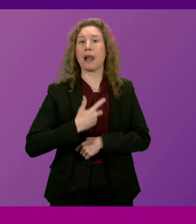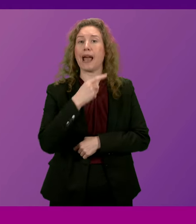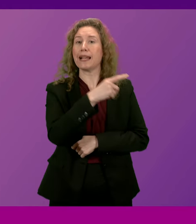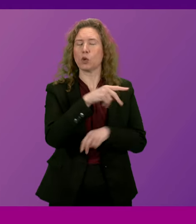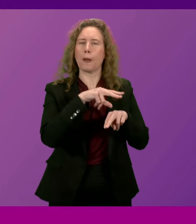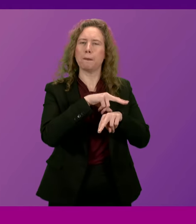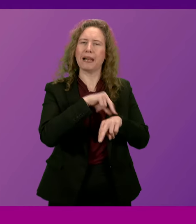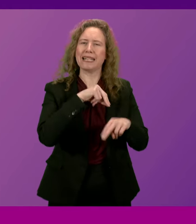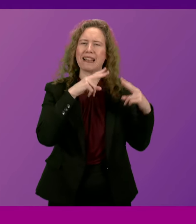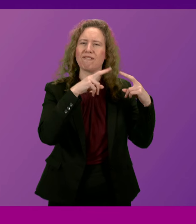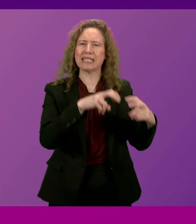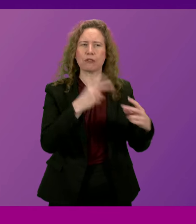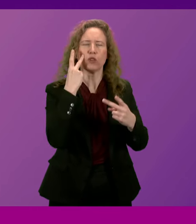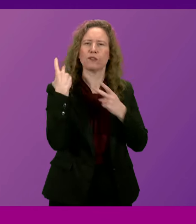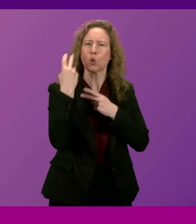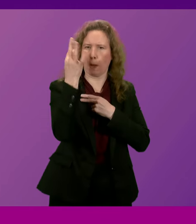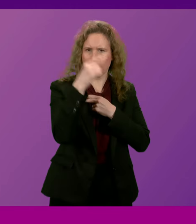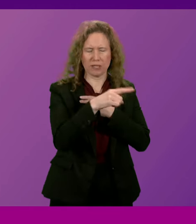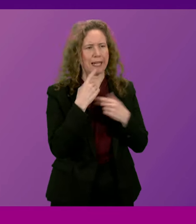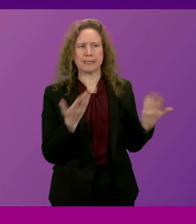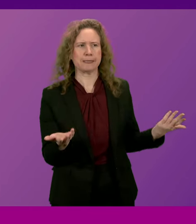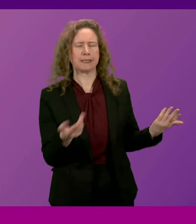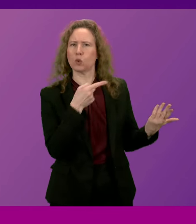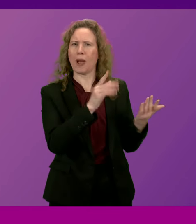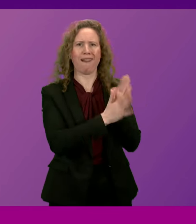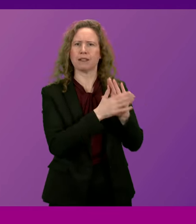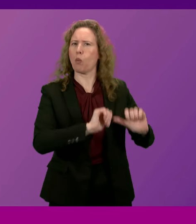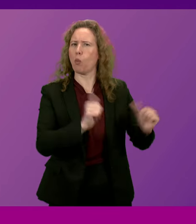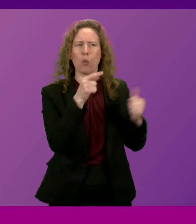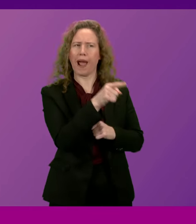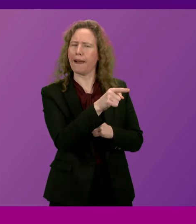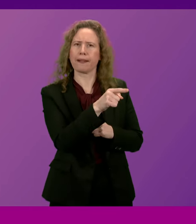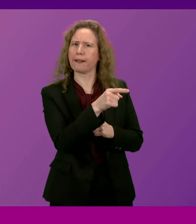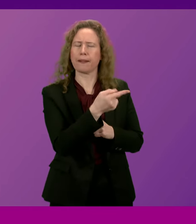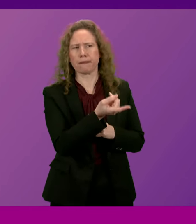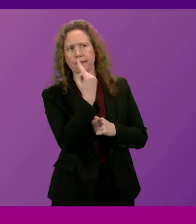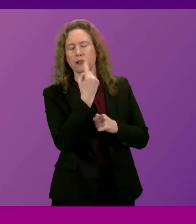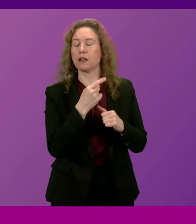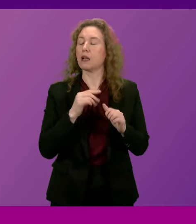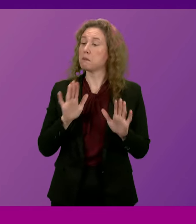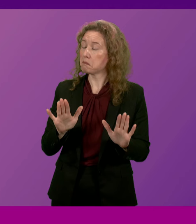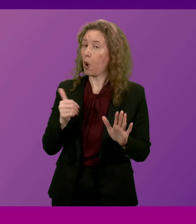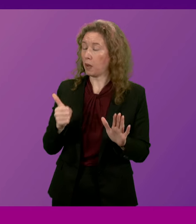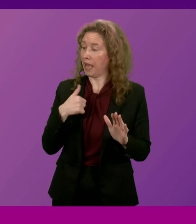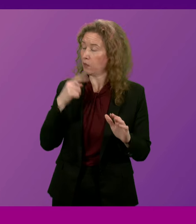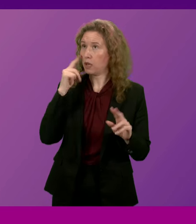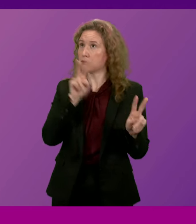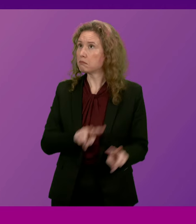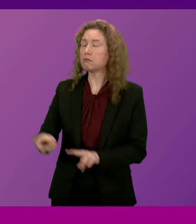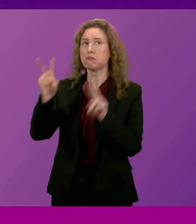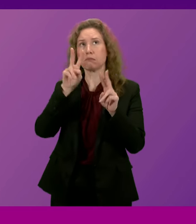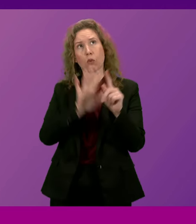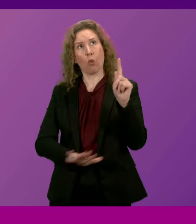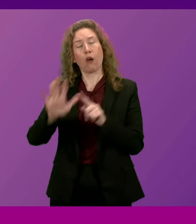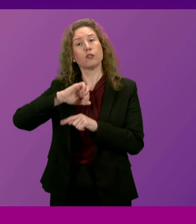Commissioner about the handling of the police investigation. But looking at this more widely across the country, the